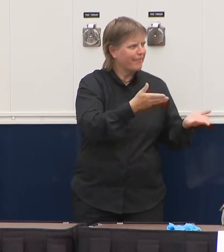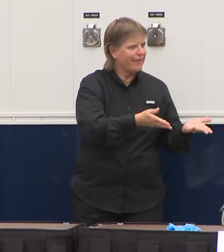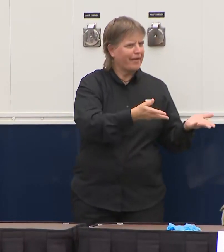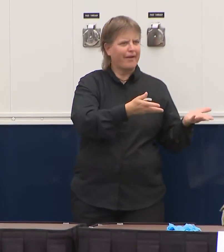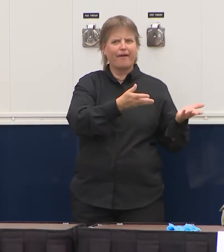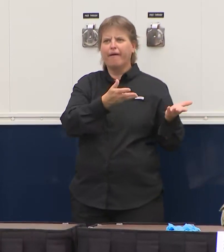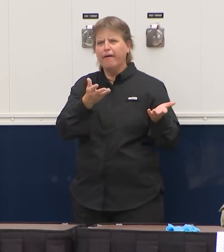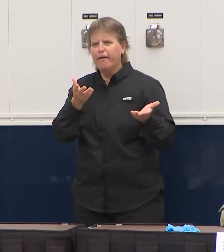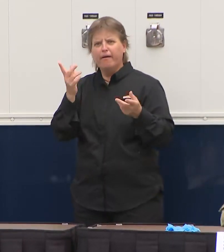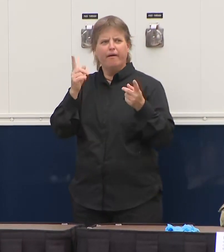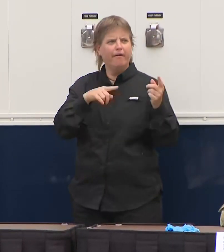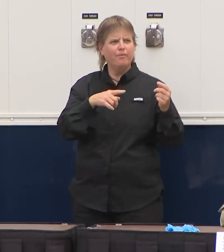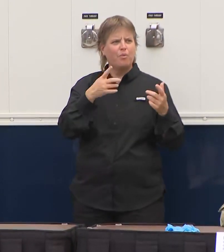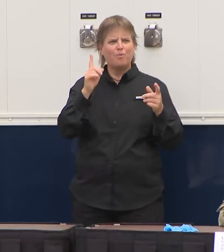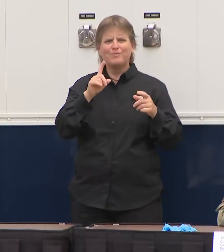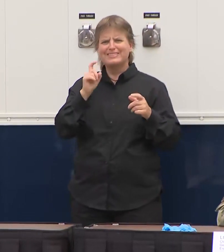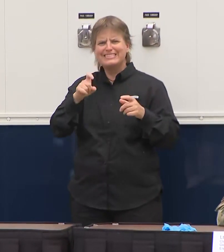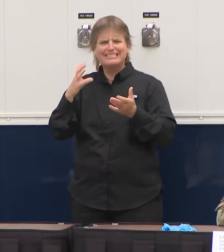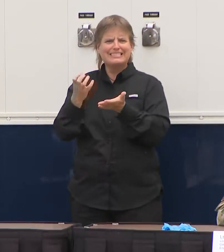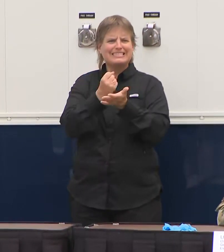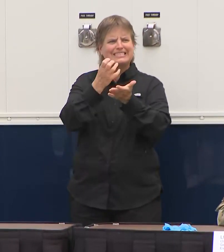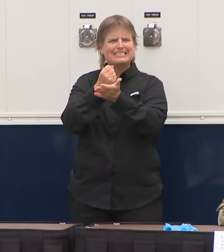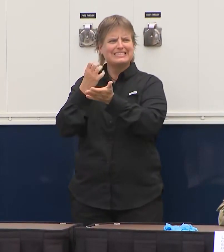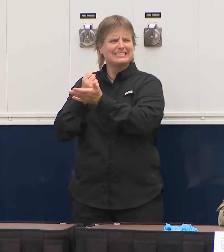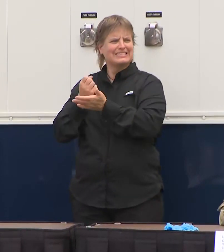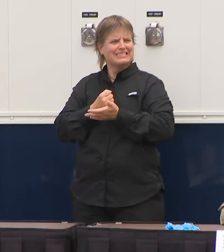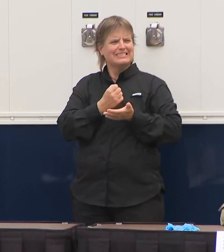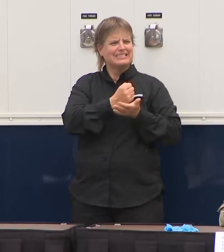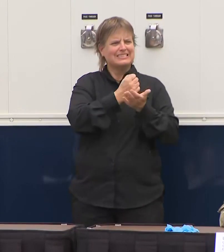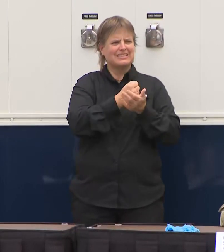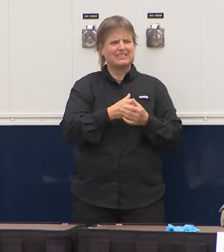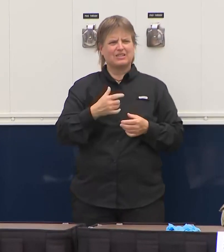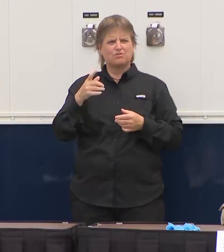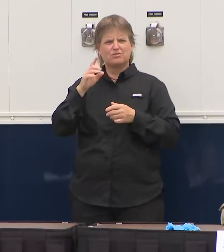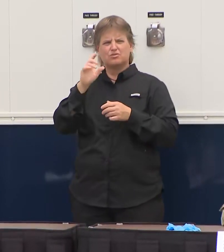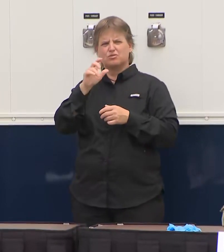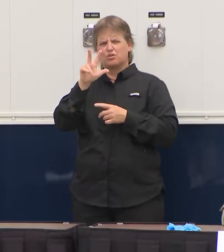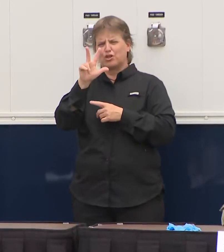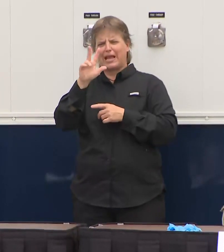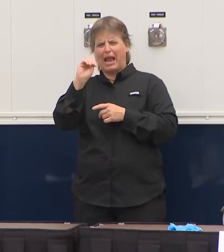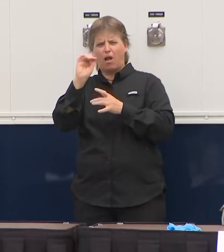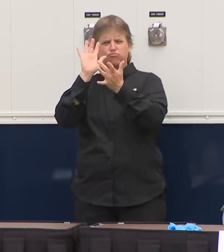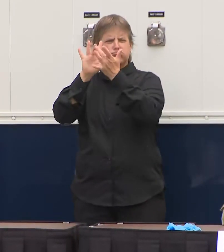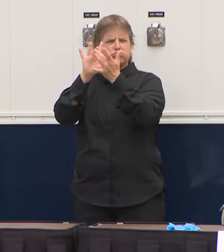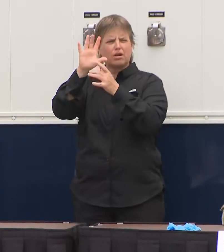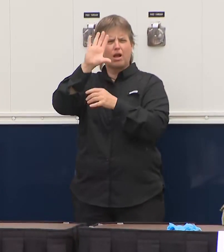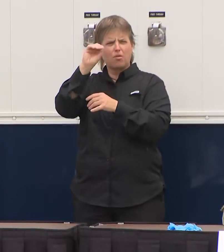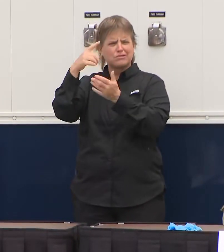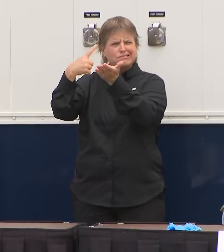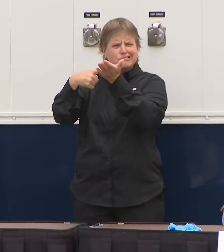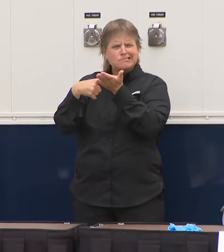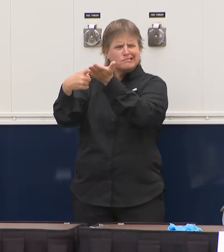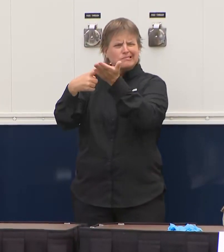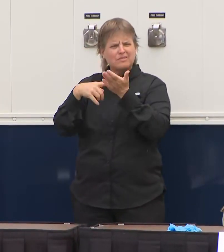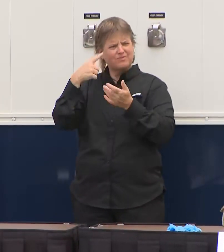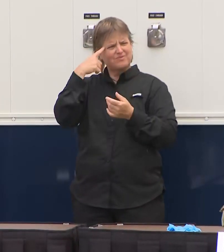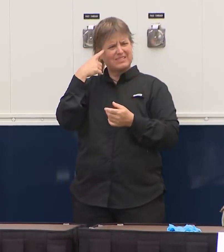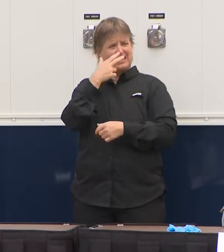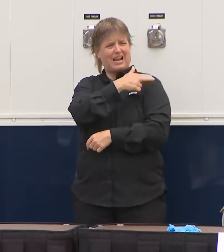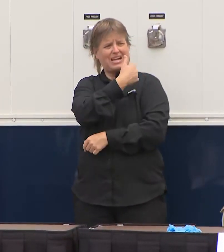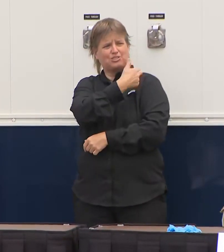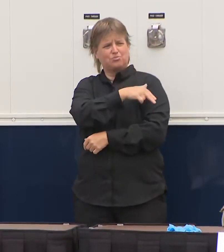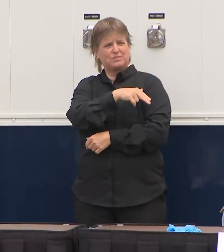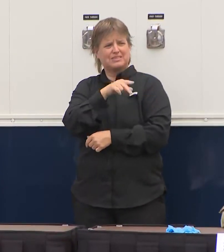I've talked with the head of 3M. You know, we're still working through that. But I think at these hospital numbers, you know, there is a need for PPE as it